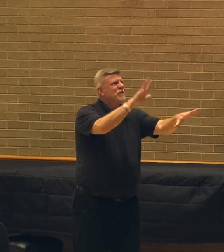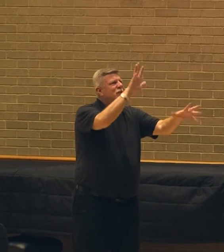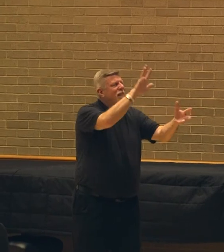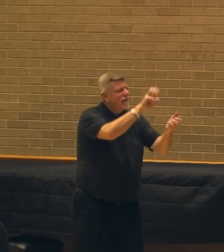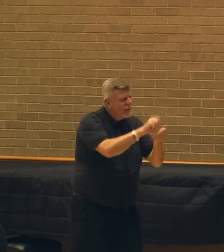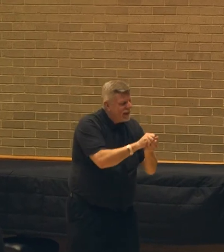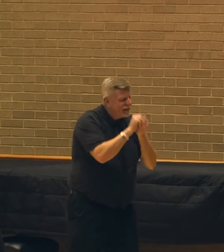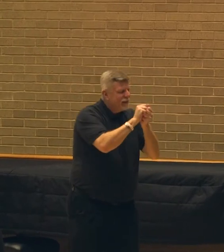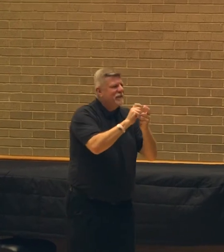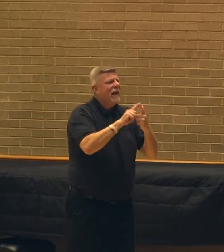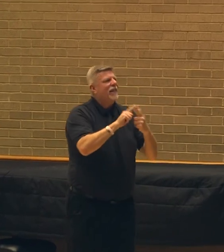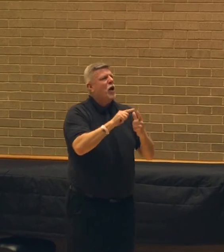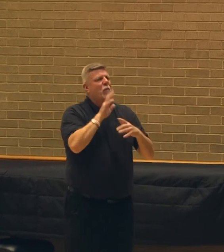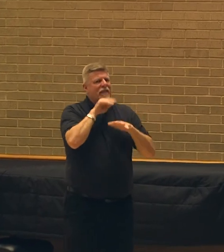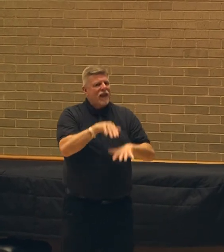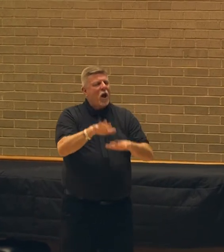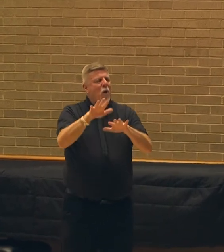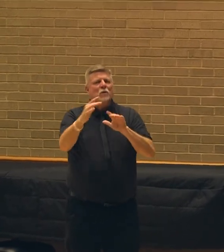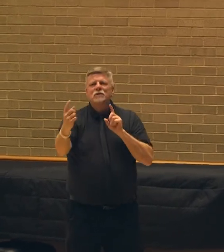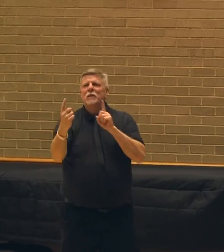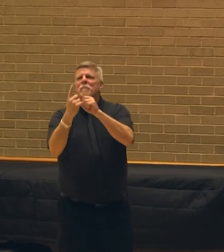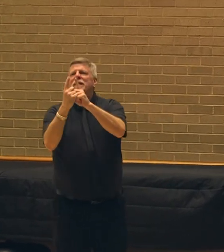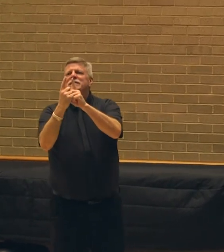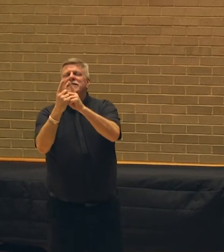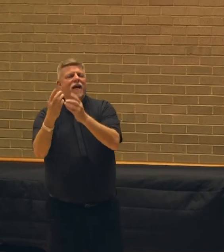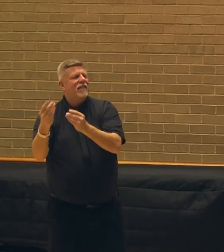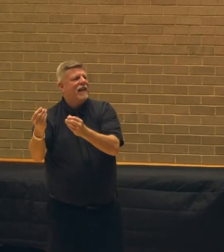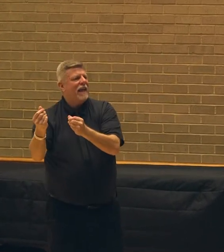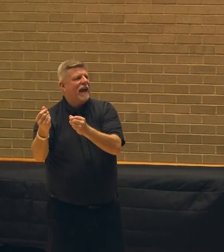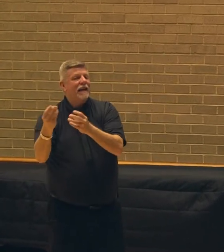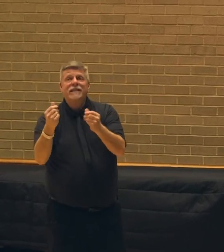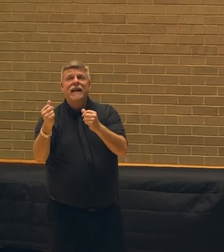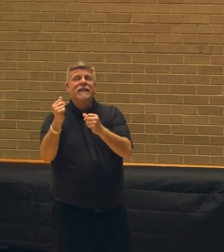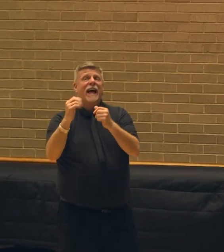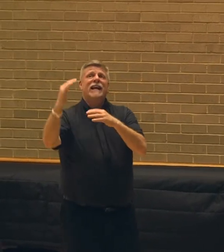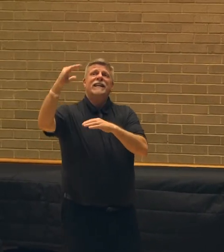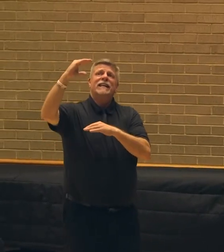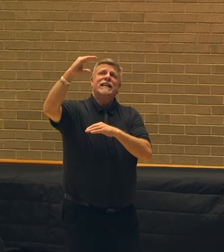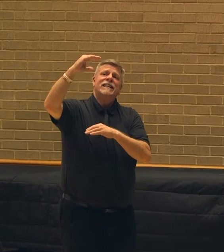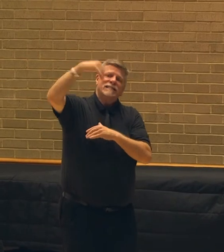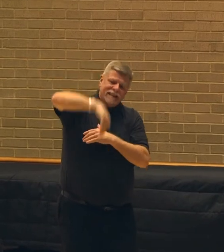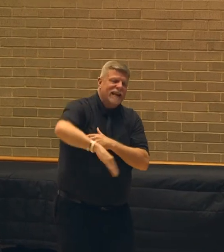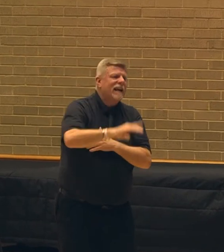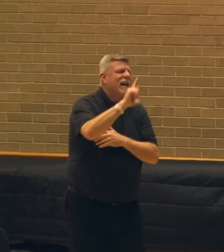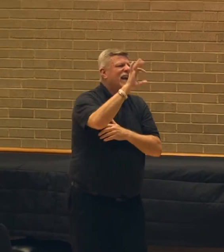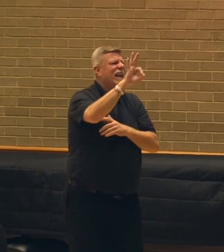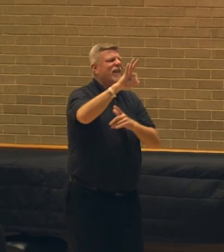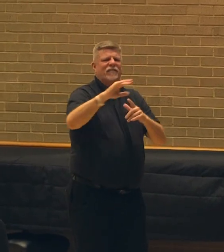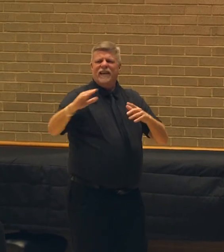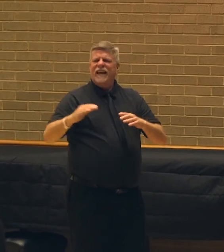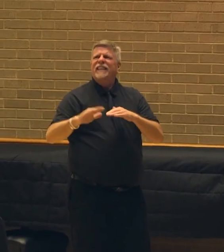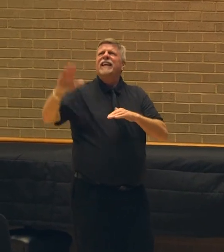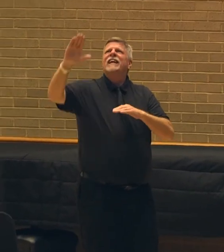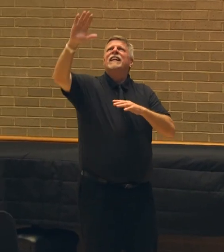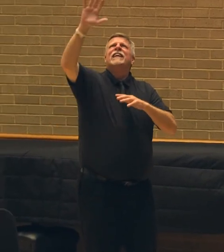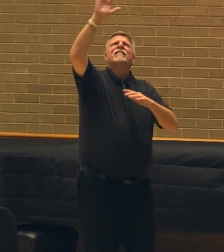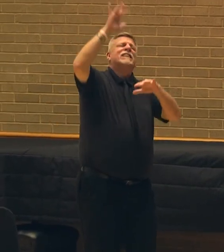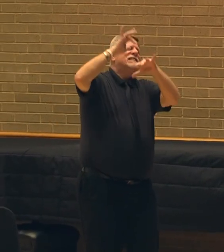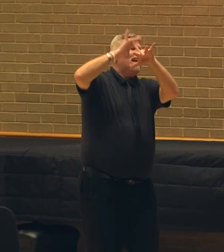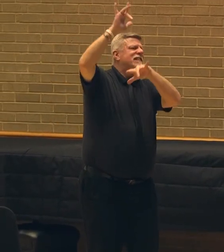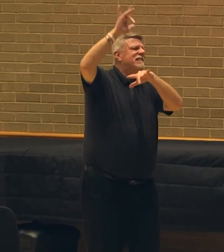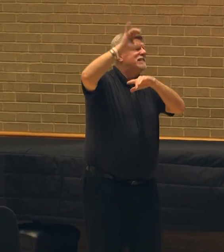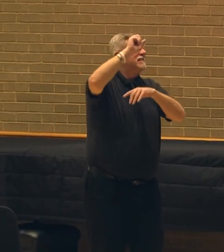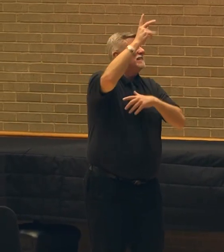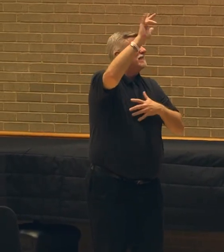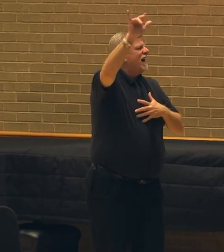where the ocean meets the land, and the land meets the cliff, and the cliff again meets the sky. So, there's this beautiful circularity to